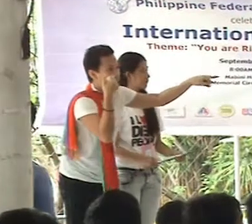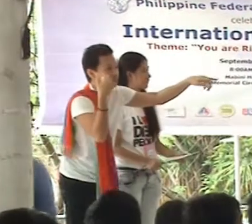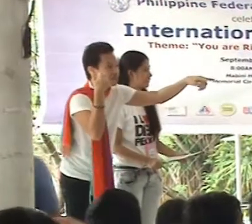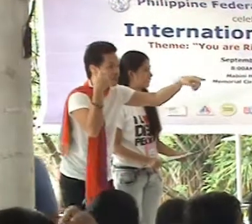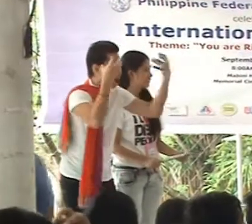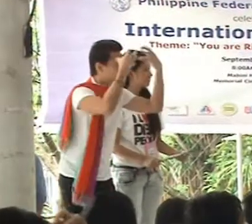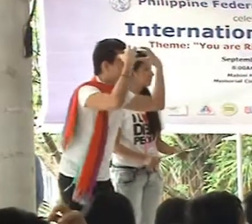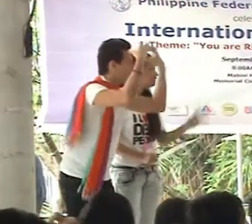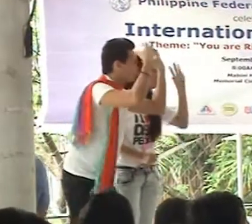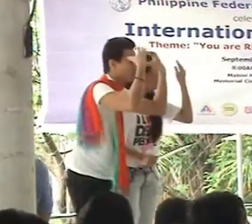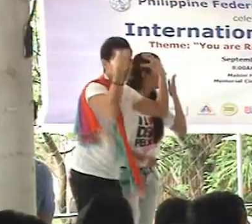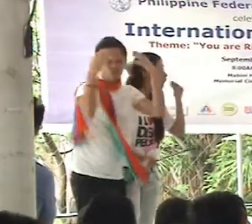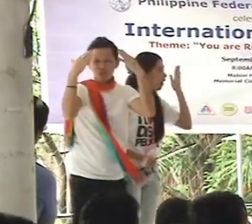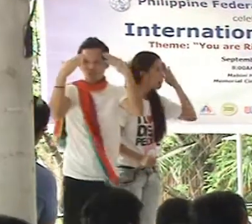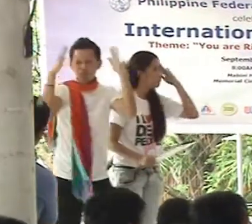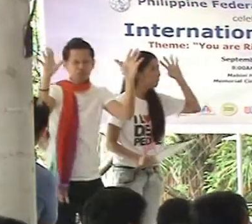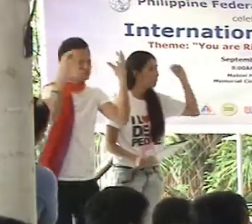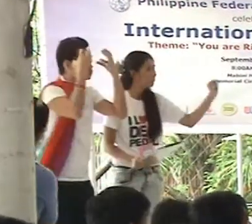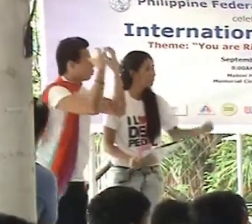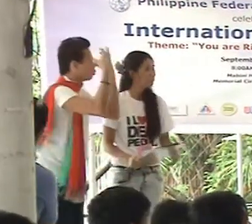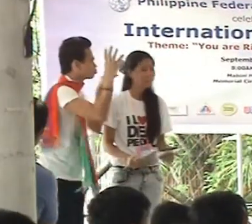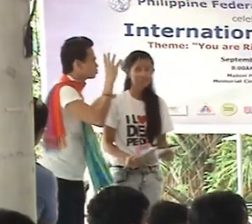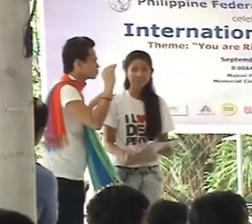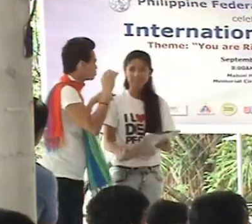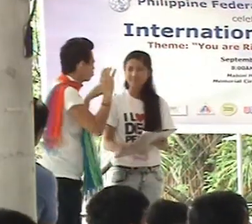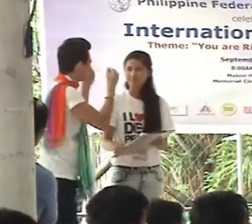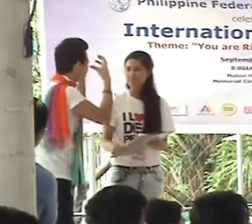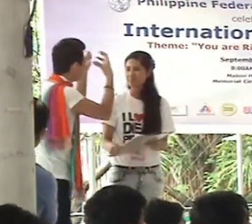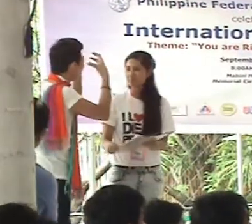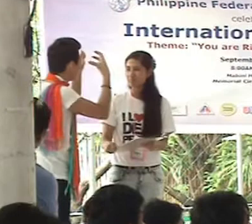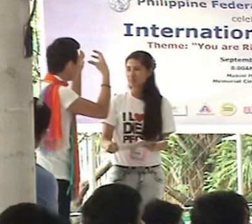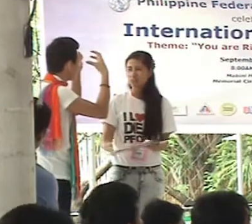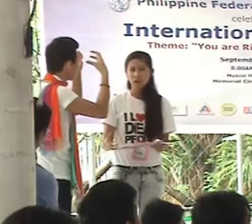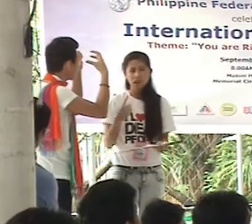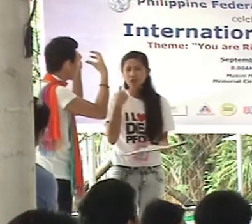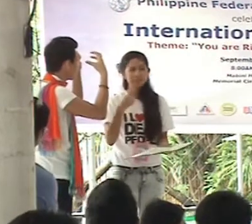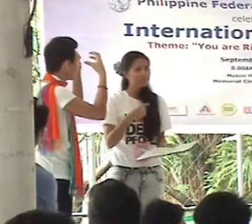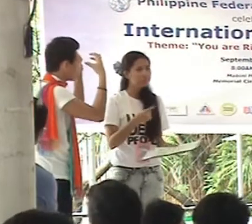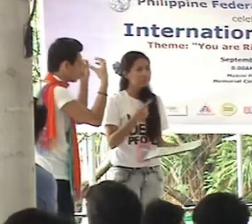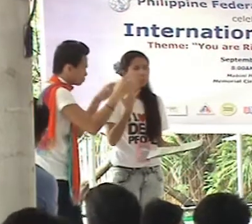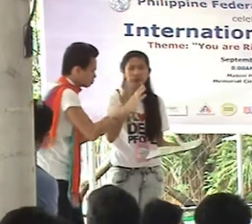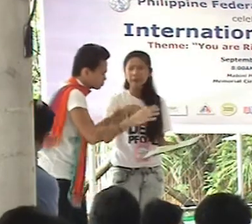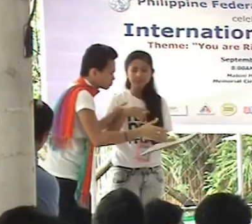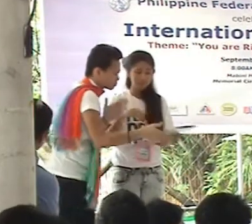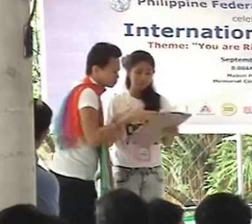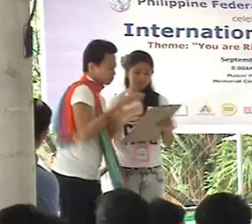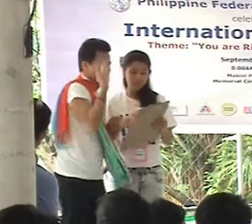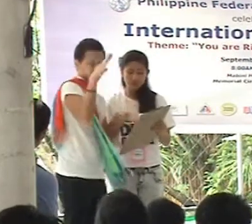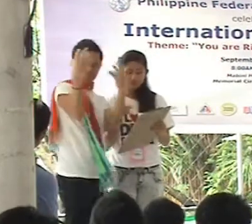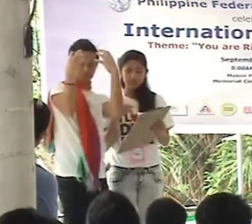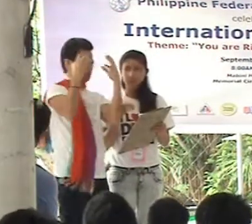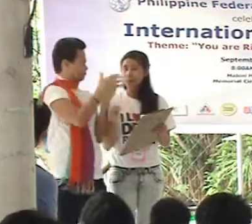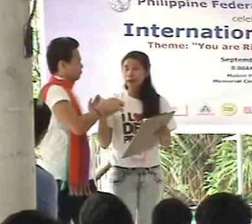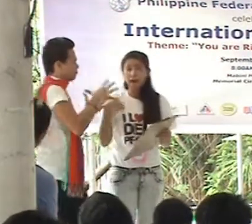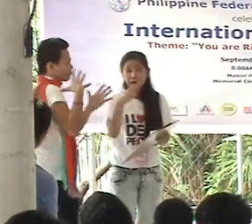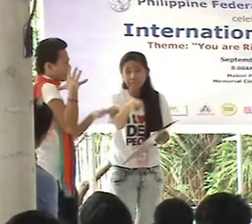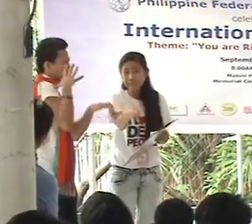of the Philippine Federation of the Deaf? This sign? Sino yun? Sino yun? Itong sign na to? Sino yun? Okay,